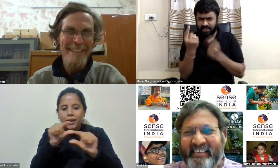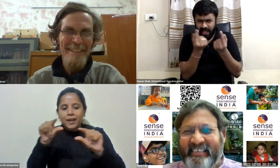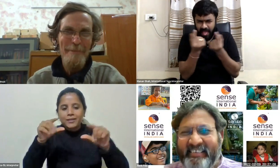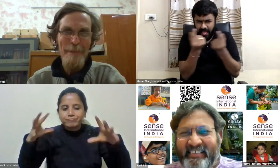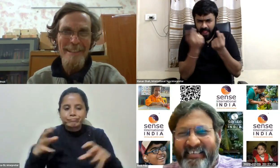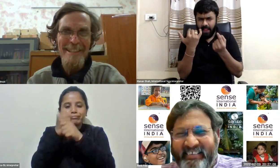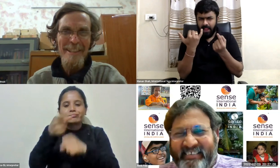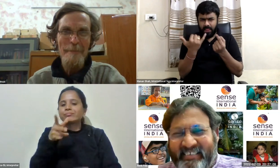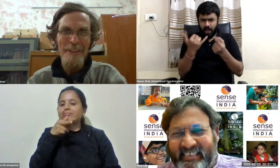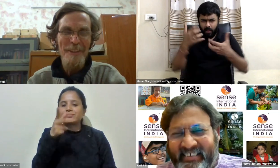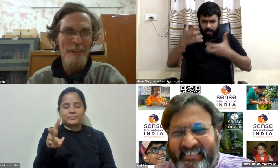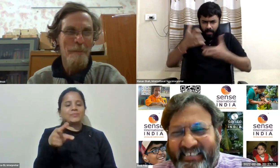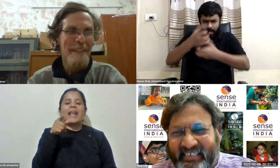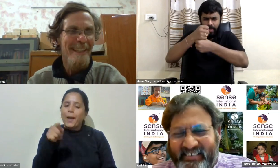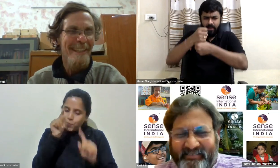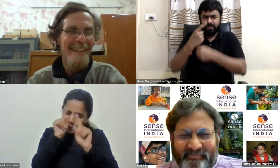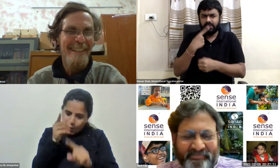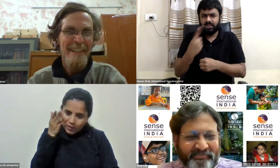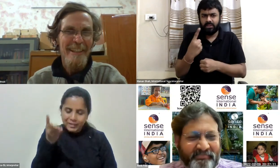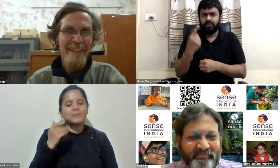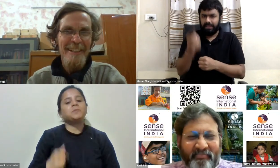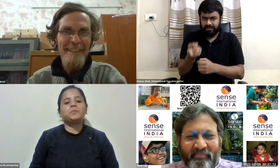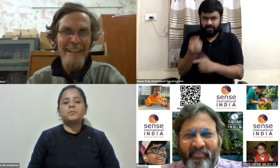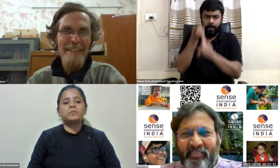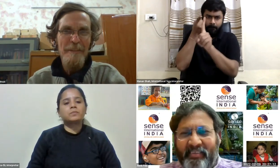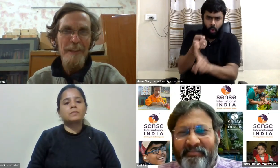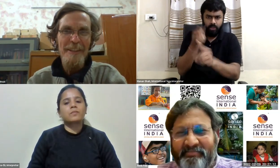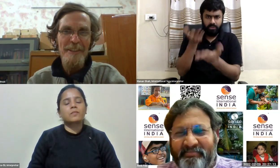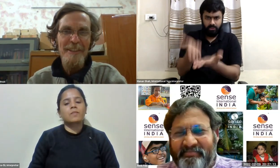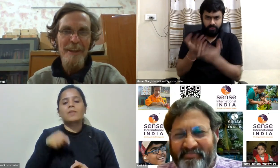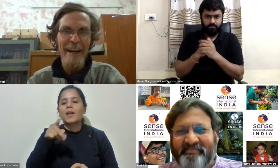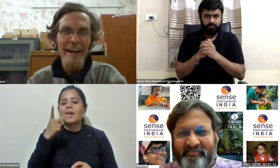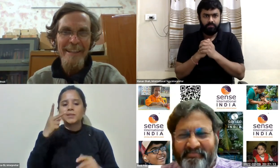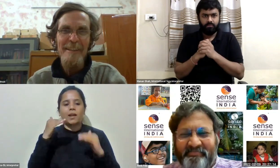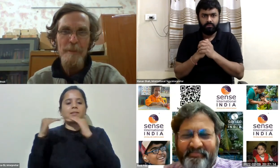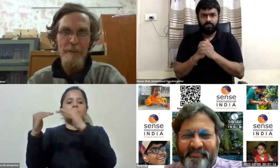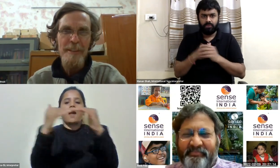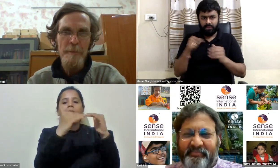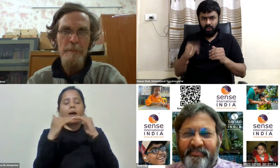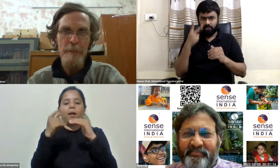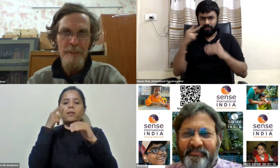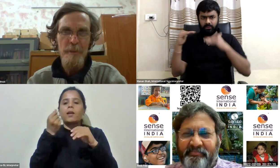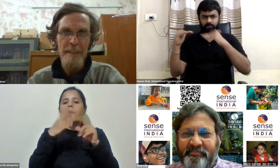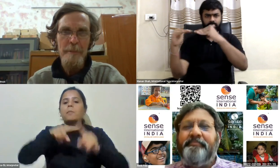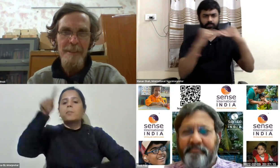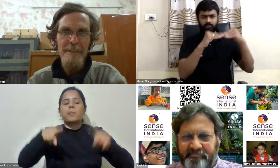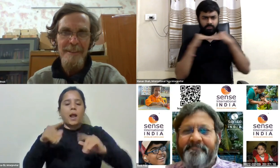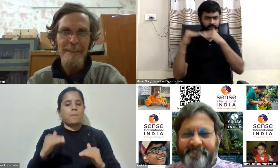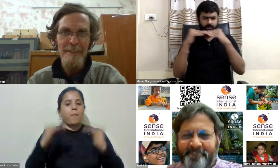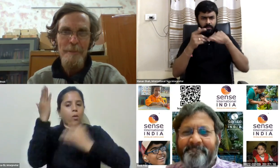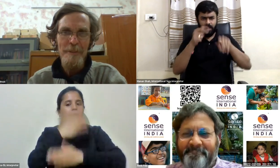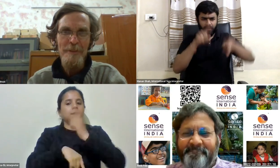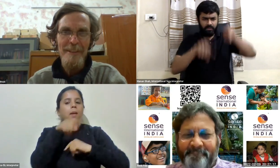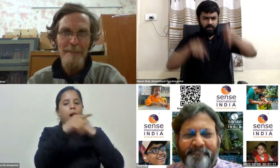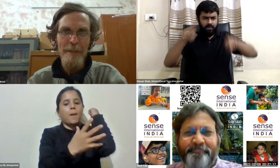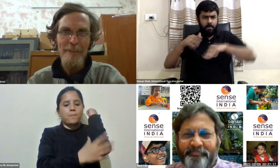but that is the precisely the point so so basically the standard figures hide poverty among persons with disabilities disabilities i